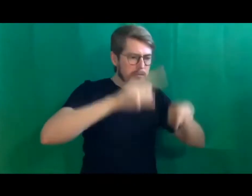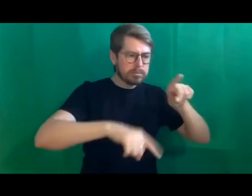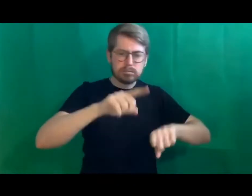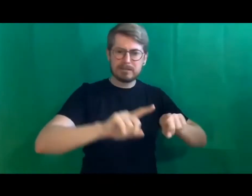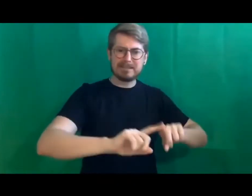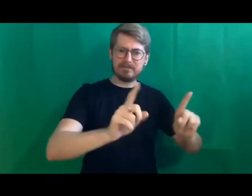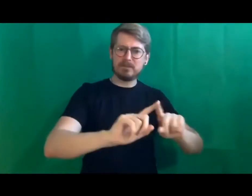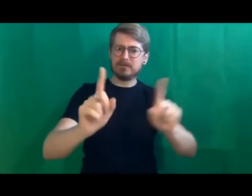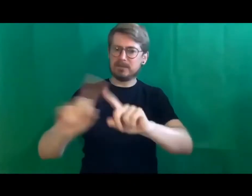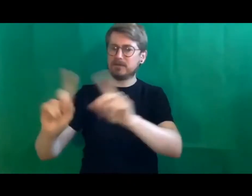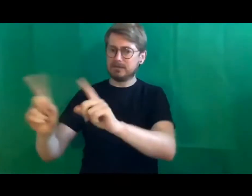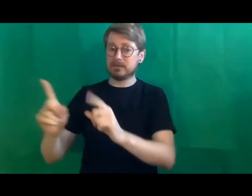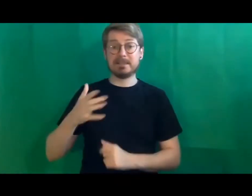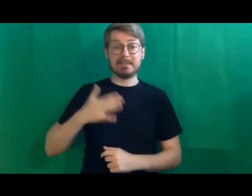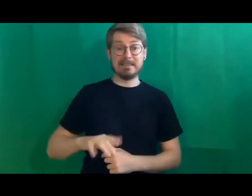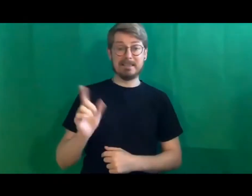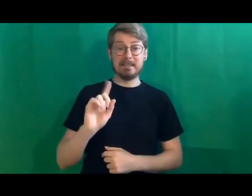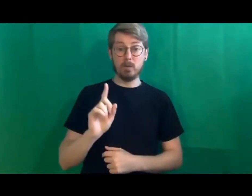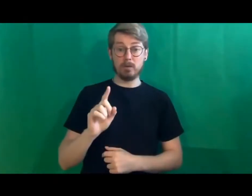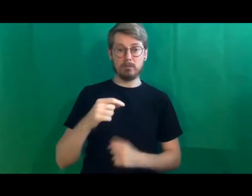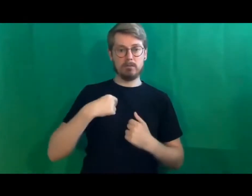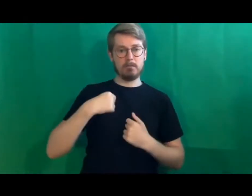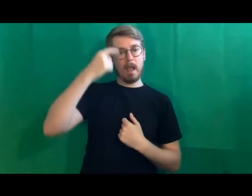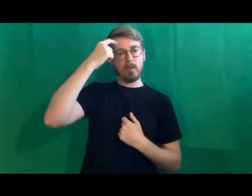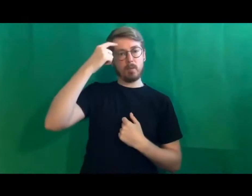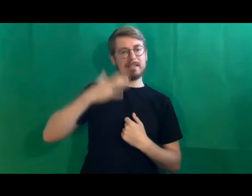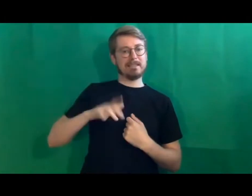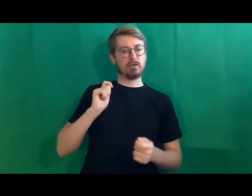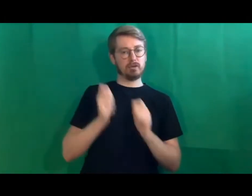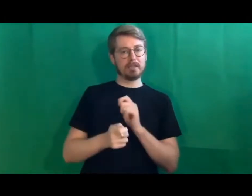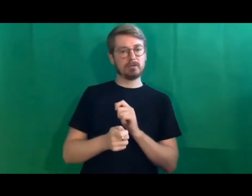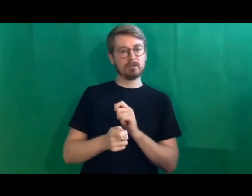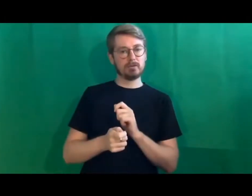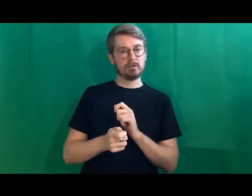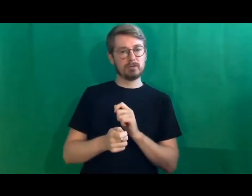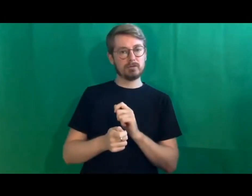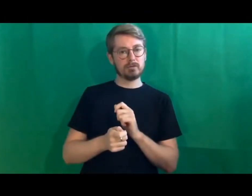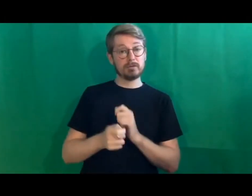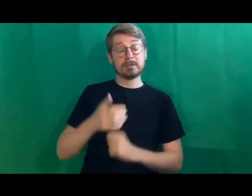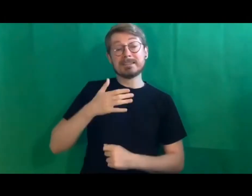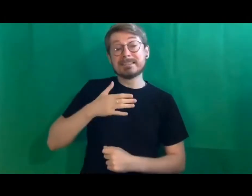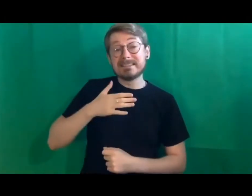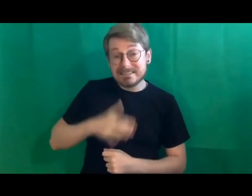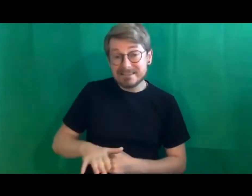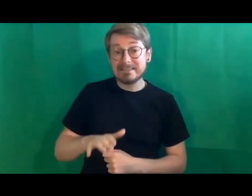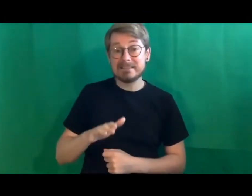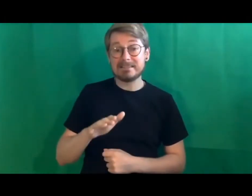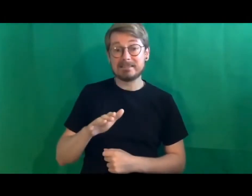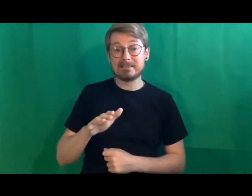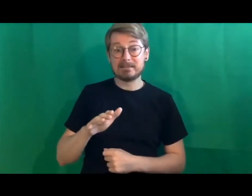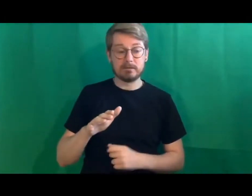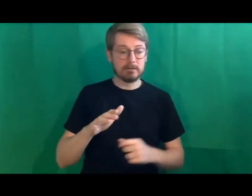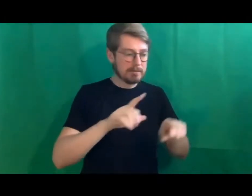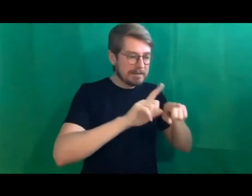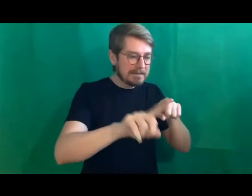needed was an adaptation in the way that I was thinking and what it needed was people to bring all of those